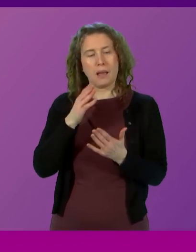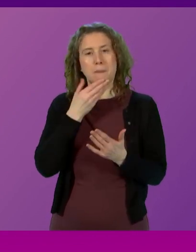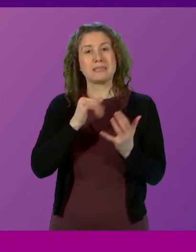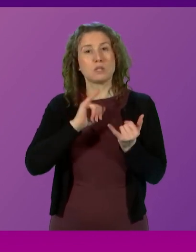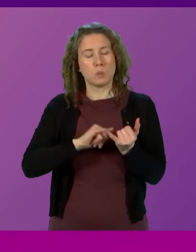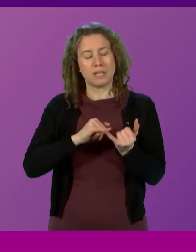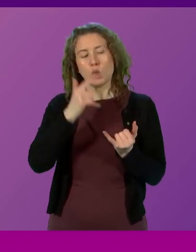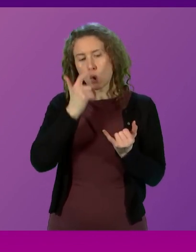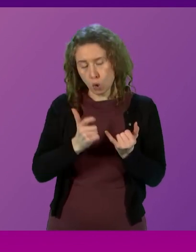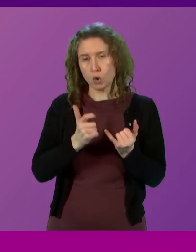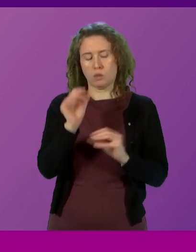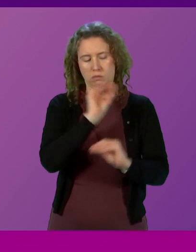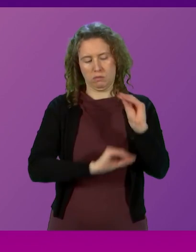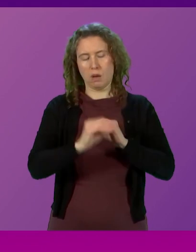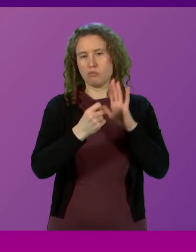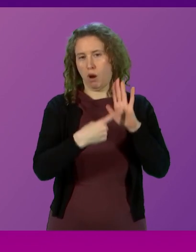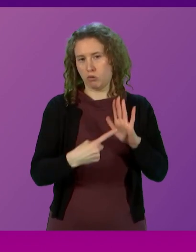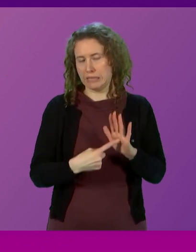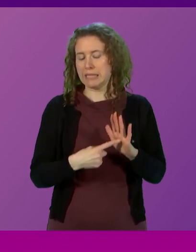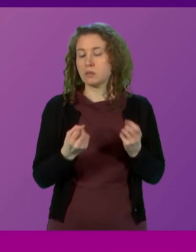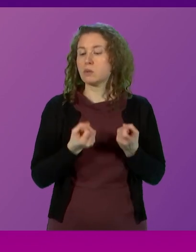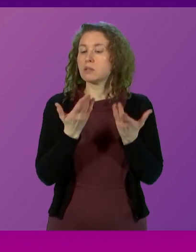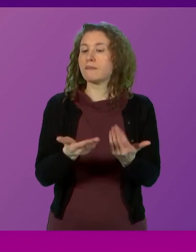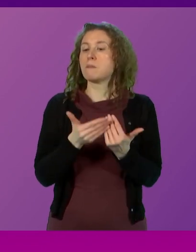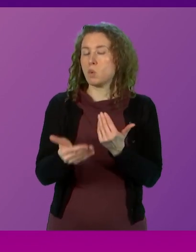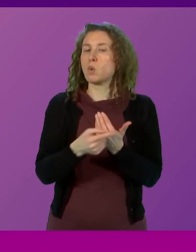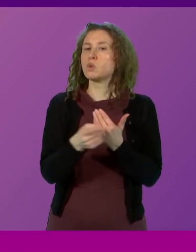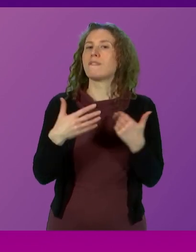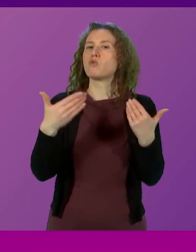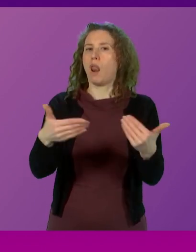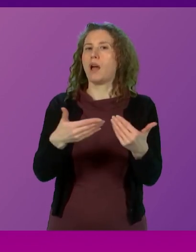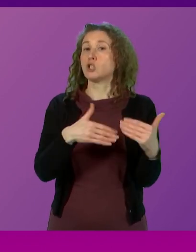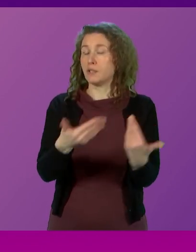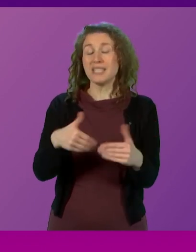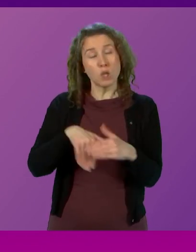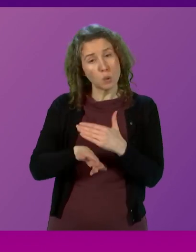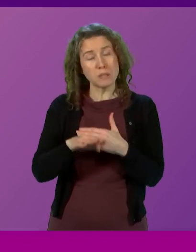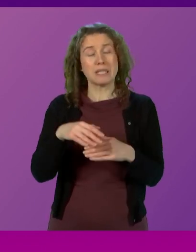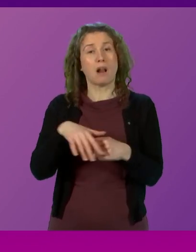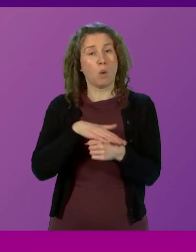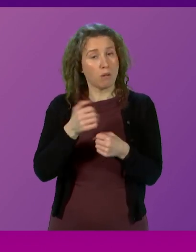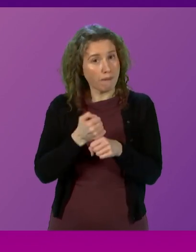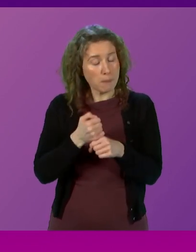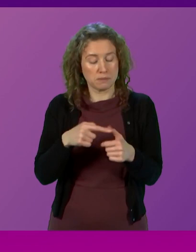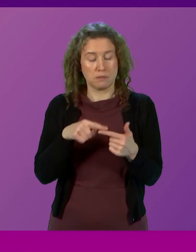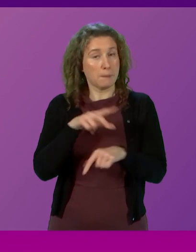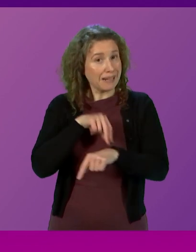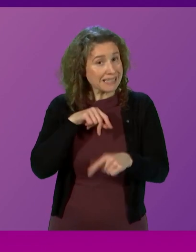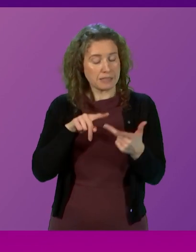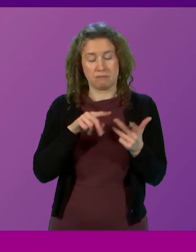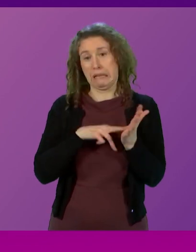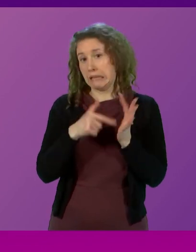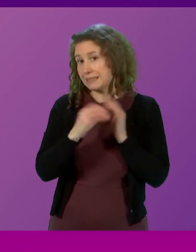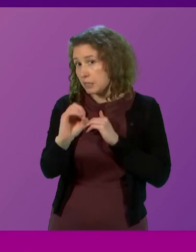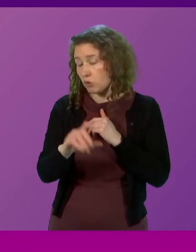can further reprioritise money to frontline services, including to local government, to policing, to net zero, a